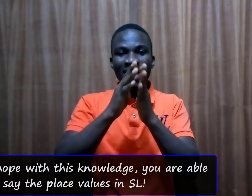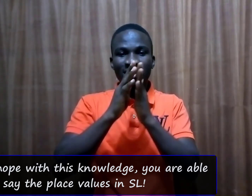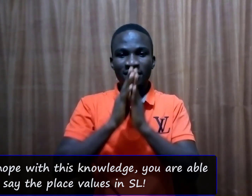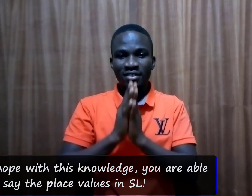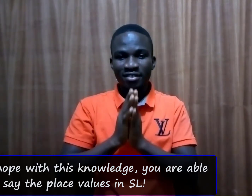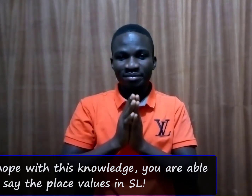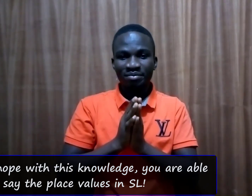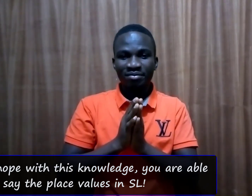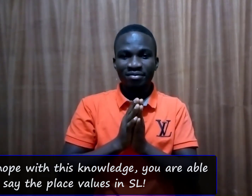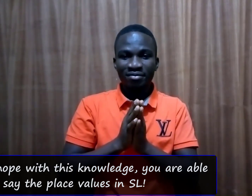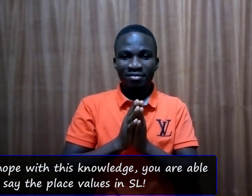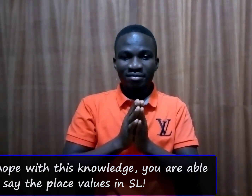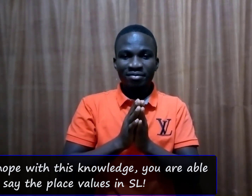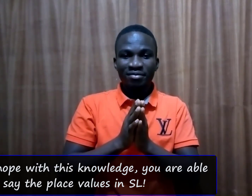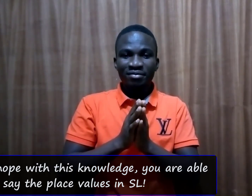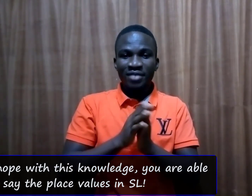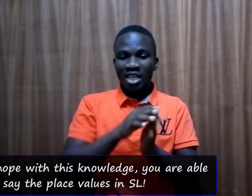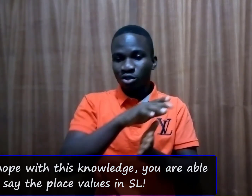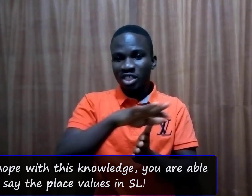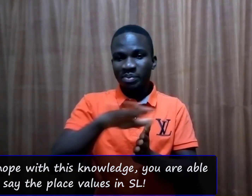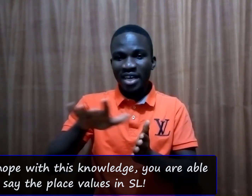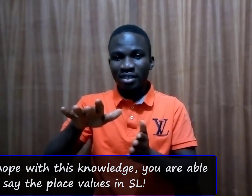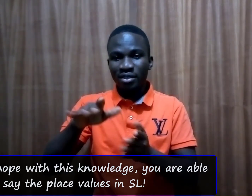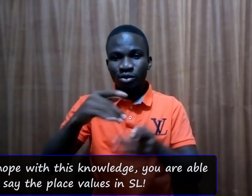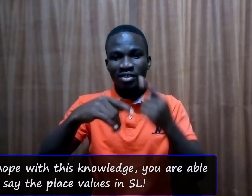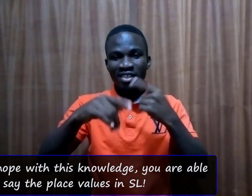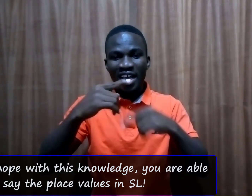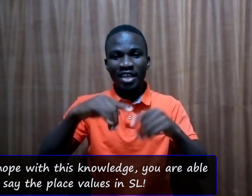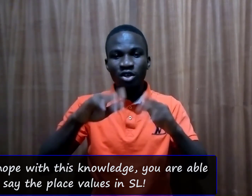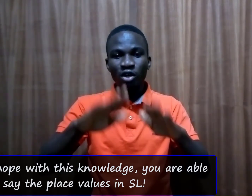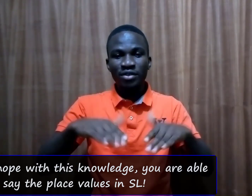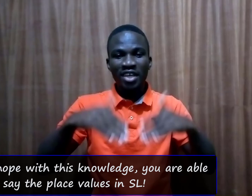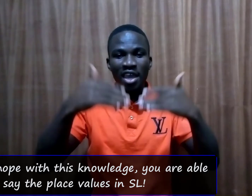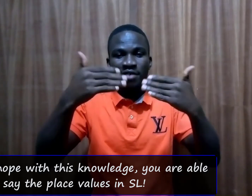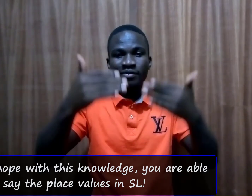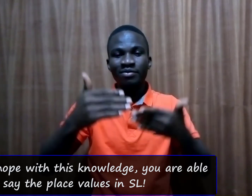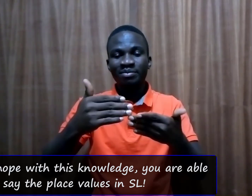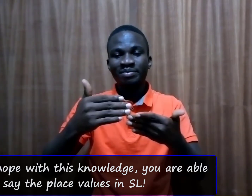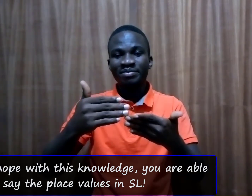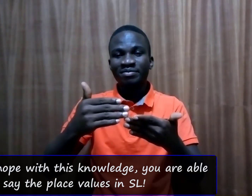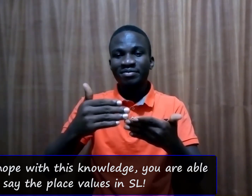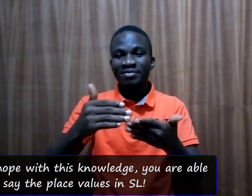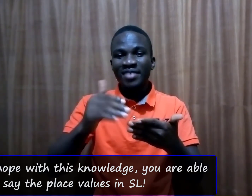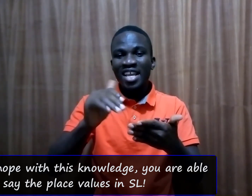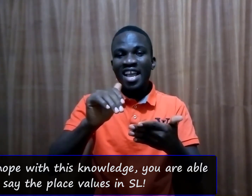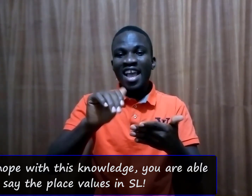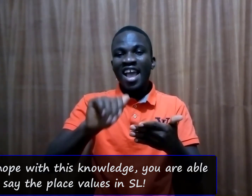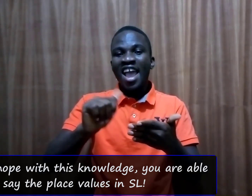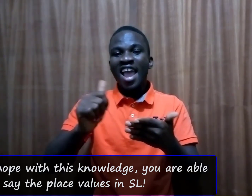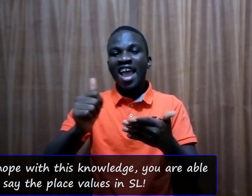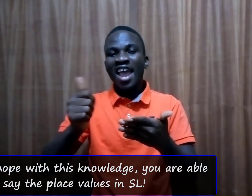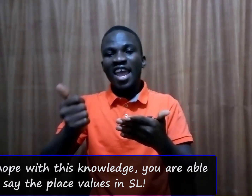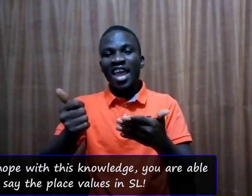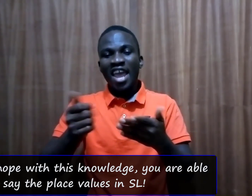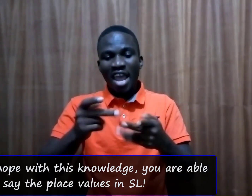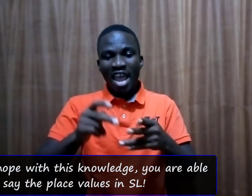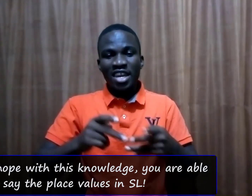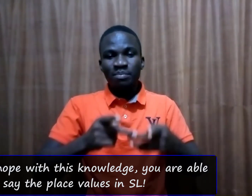asked to spell, to sign or to give any